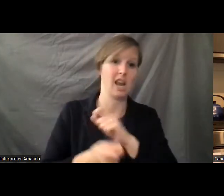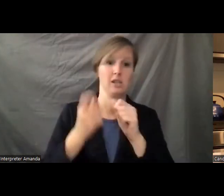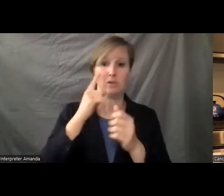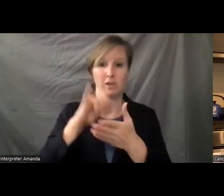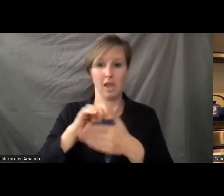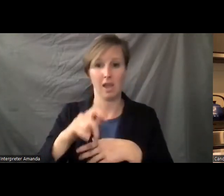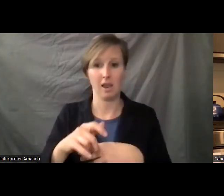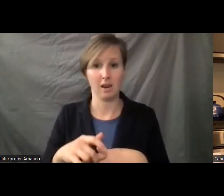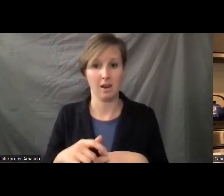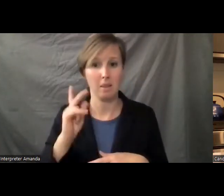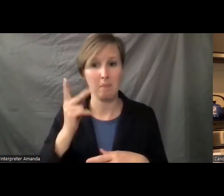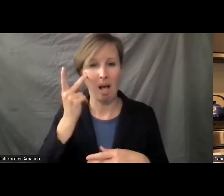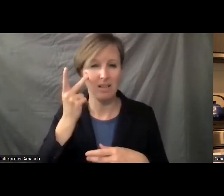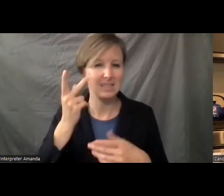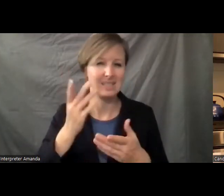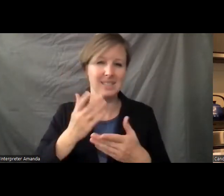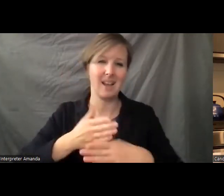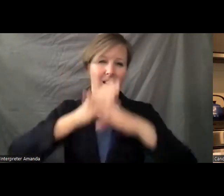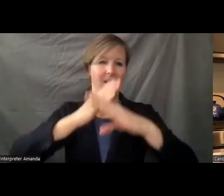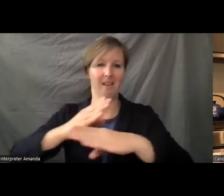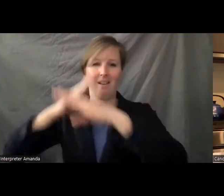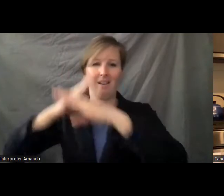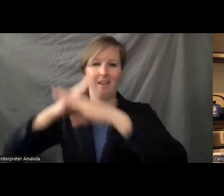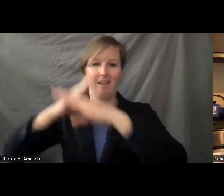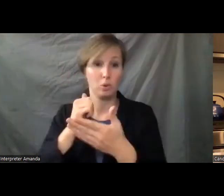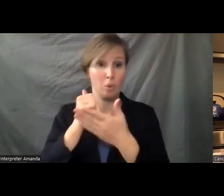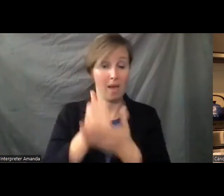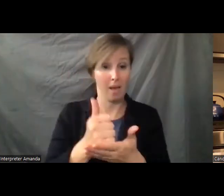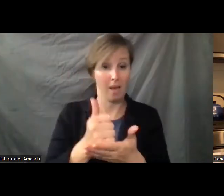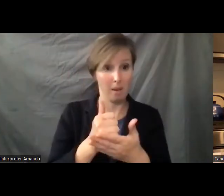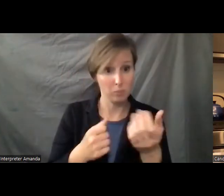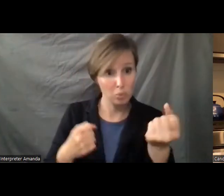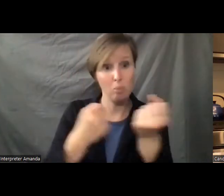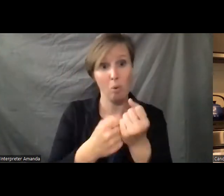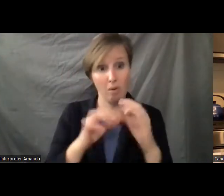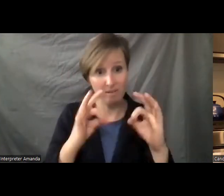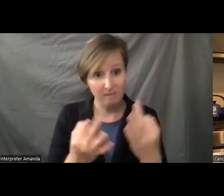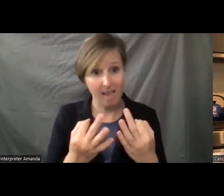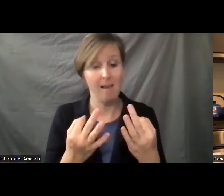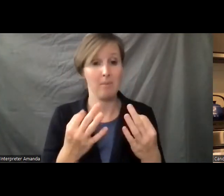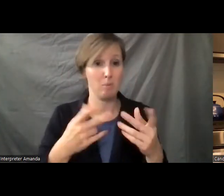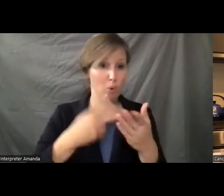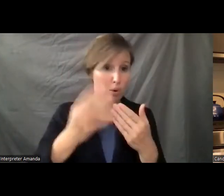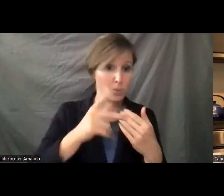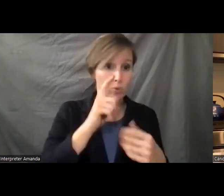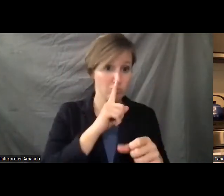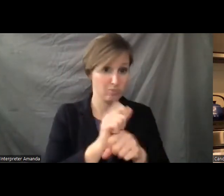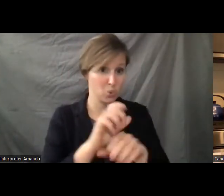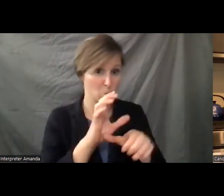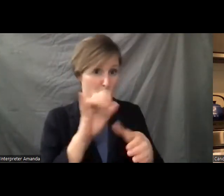grandstanding has gotten in the way of funding the programs that actually help people, families, and save people. So